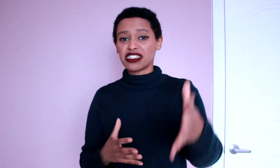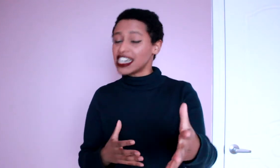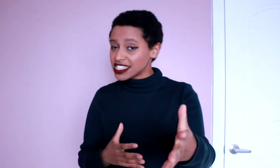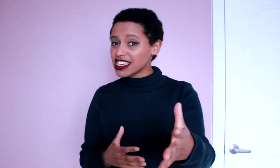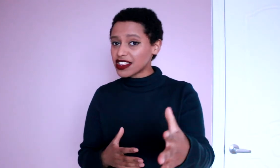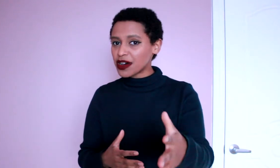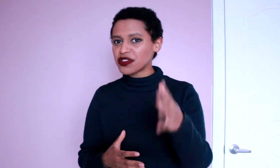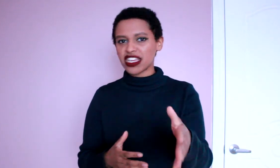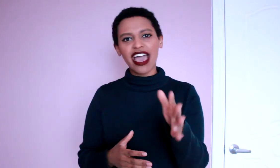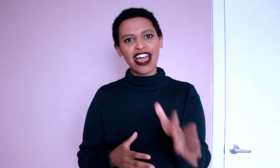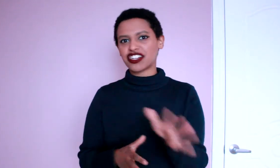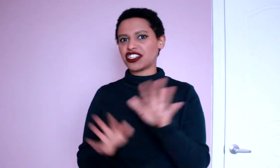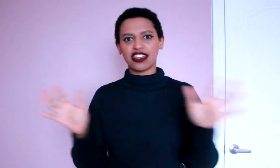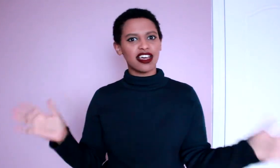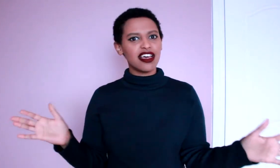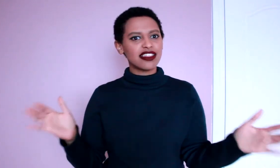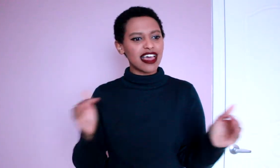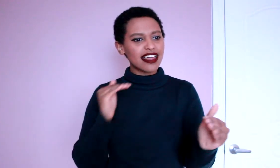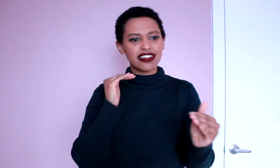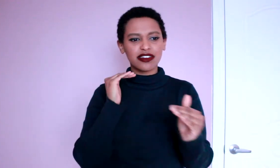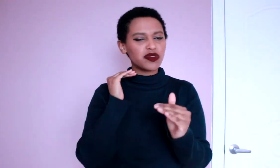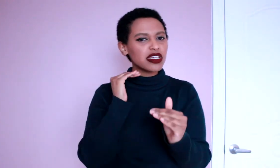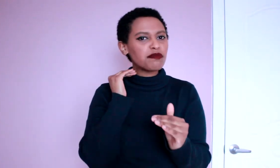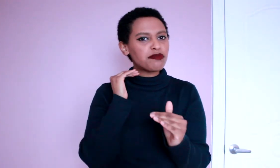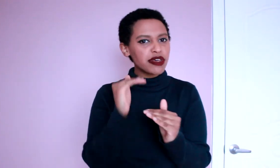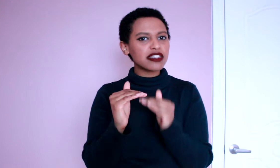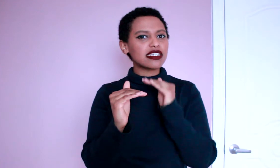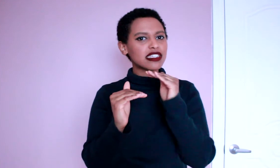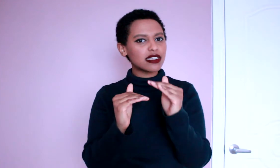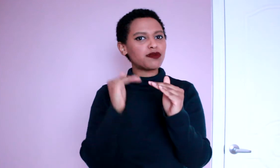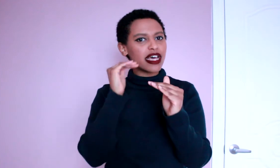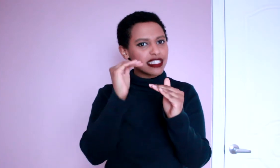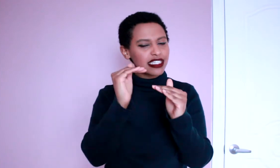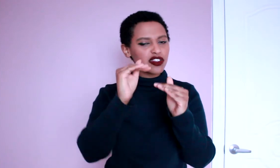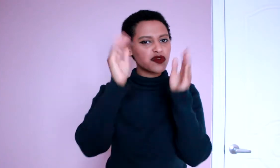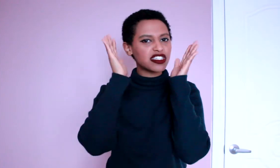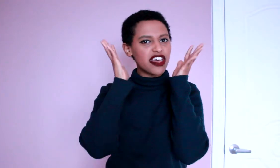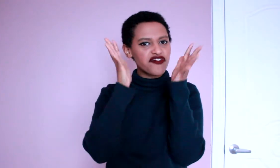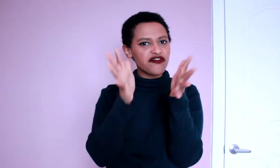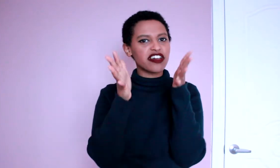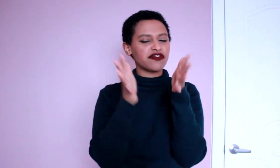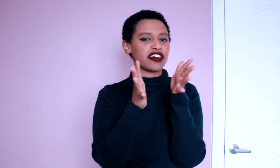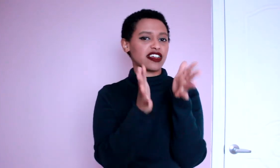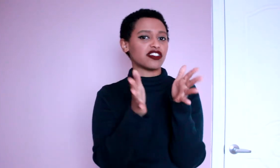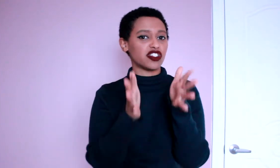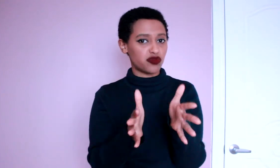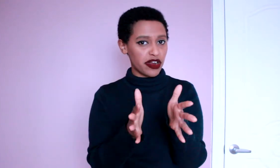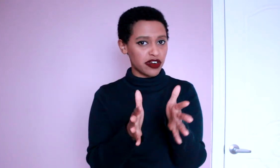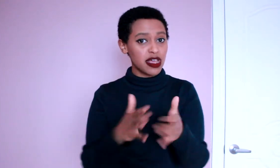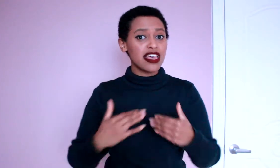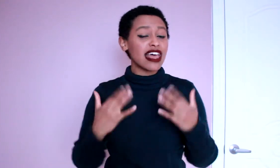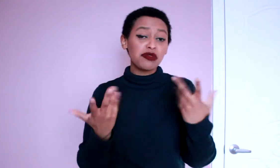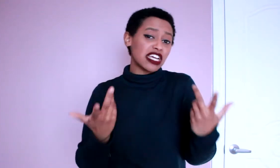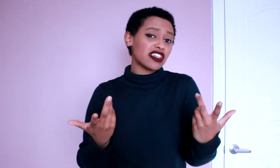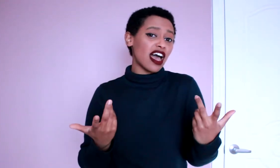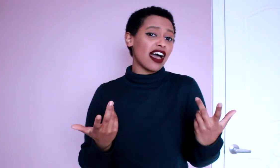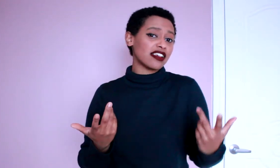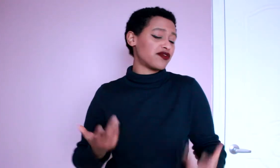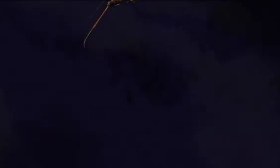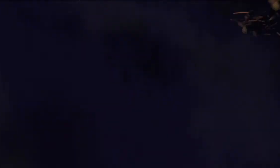intensity though the action that it really built the suspense towards that final fight against the Shredder. That was actually the highlight for me.